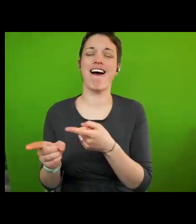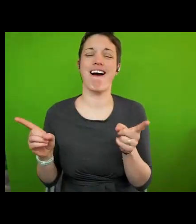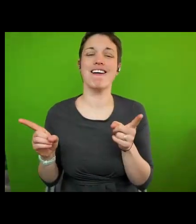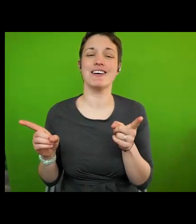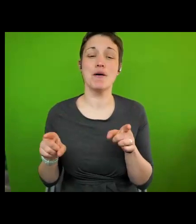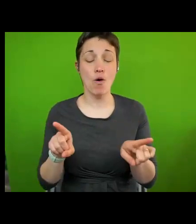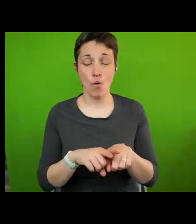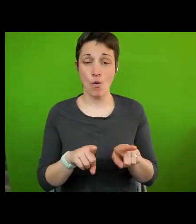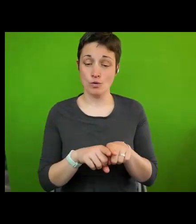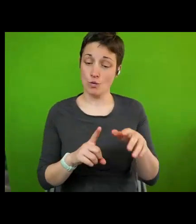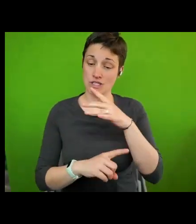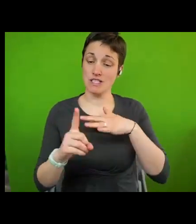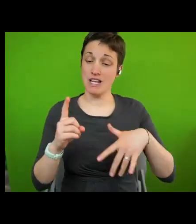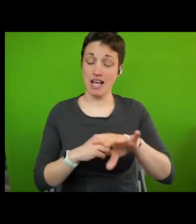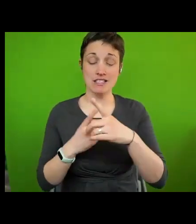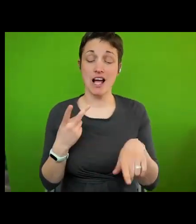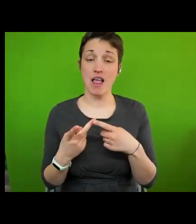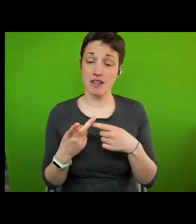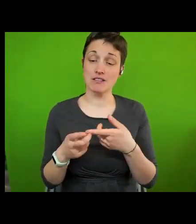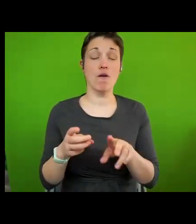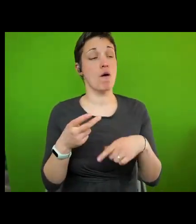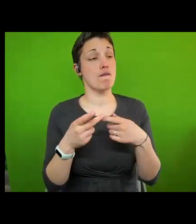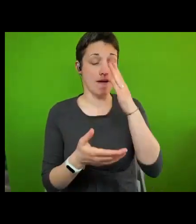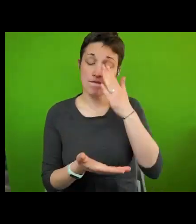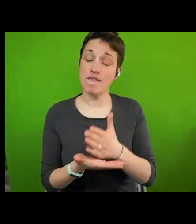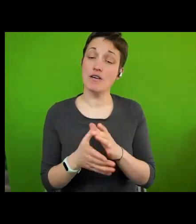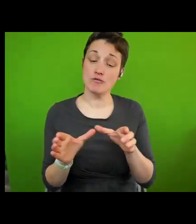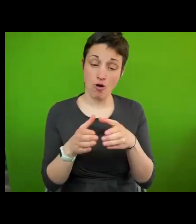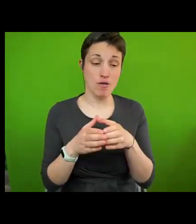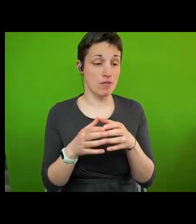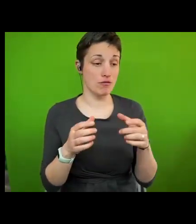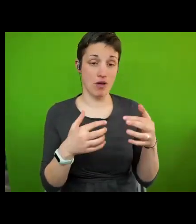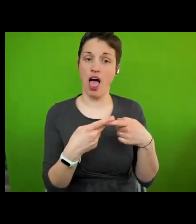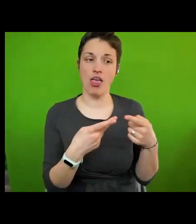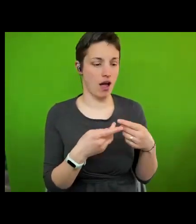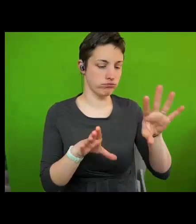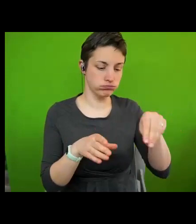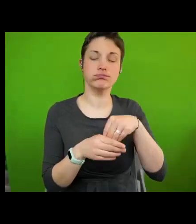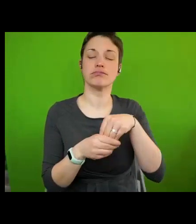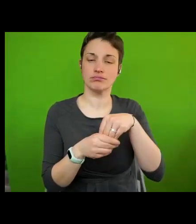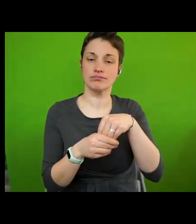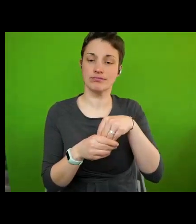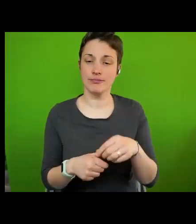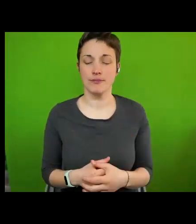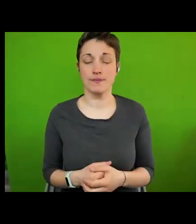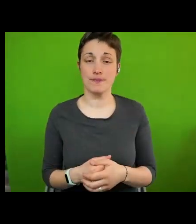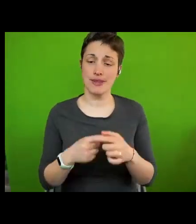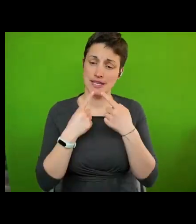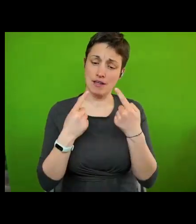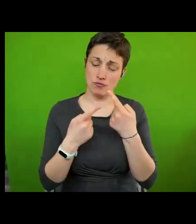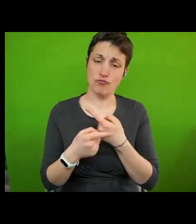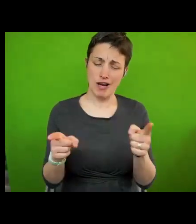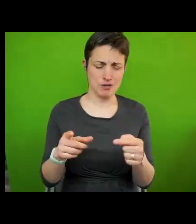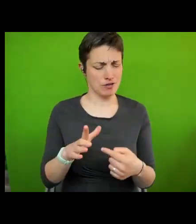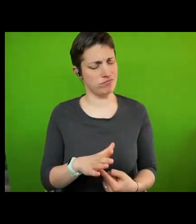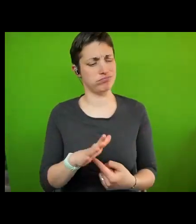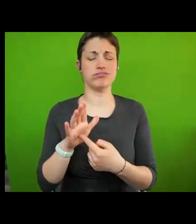civil society, faith groups, and beyond. It's important to note that the declaration marked, and I quote,